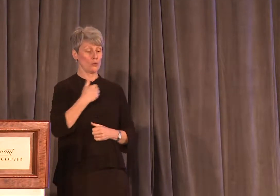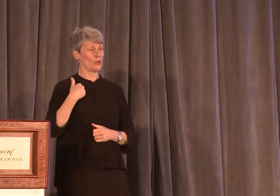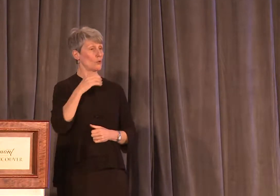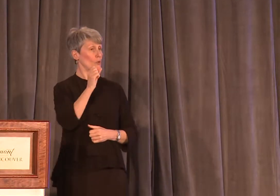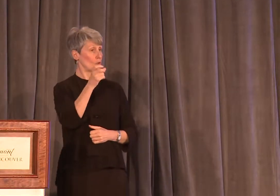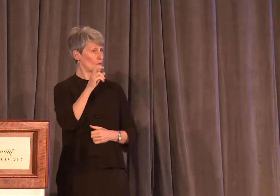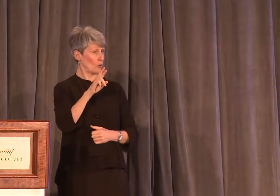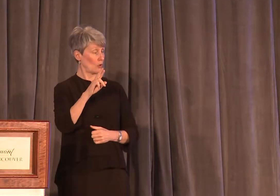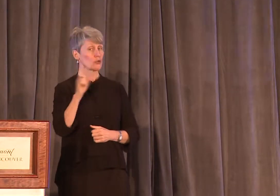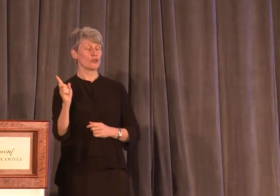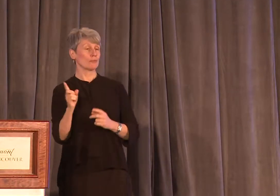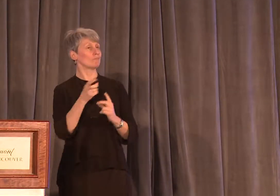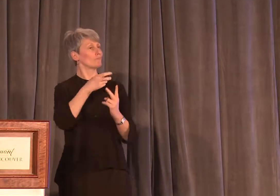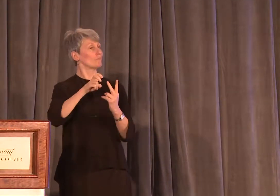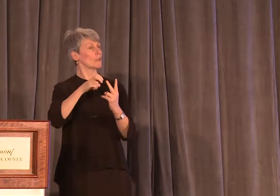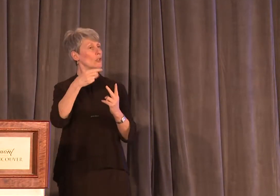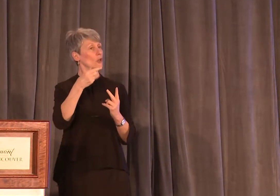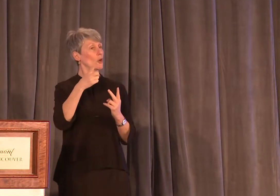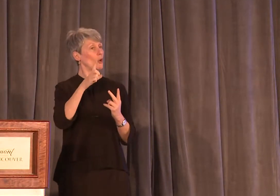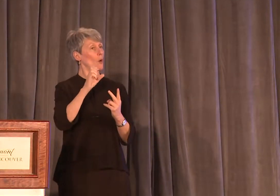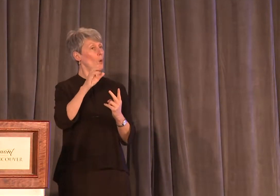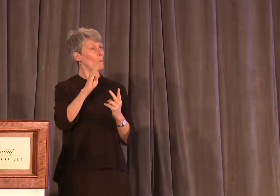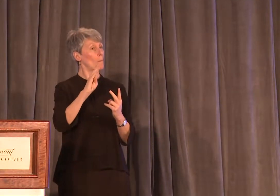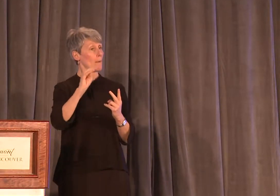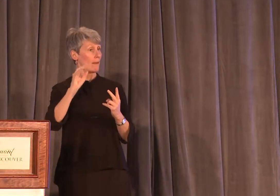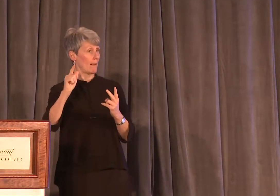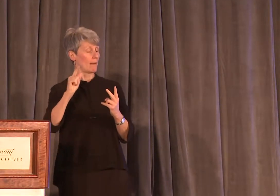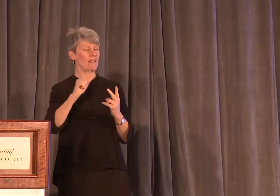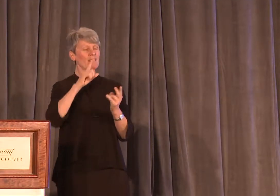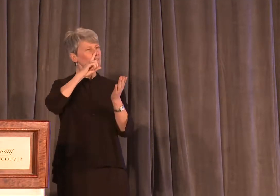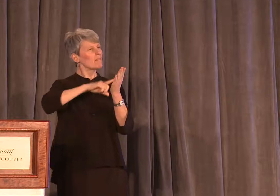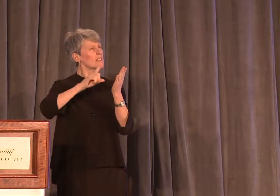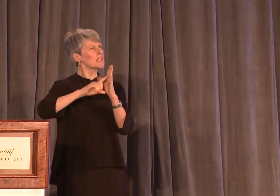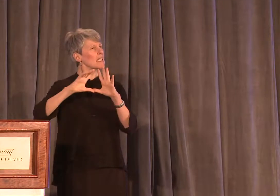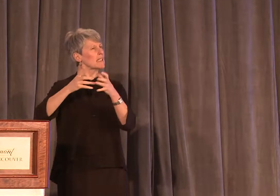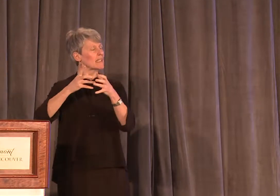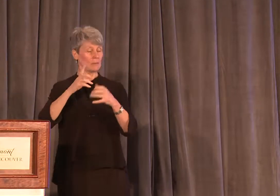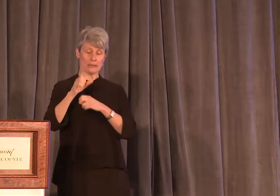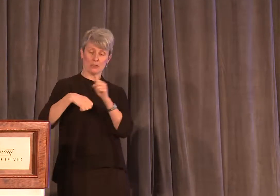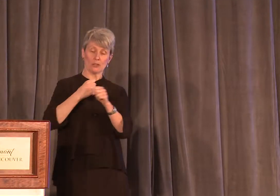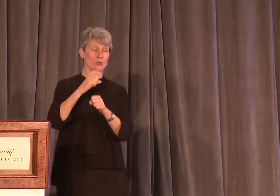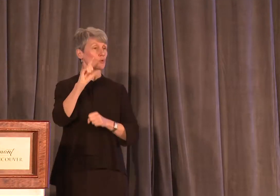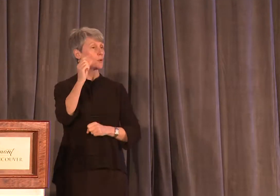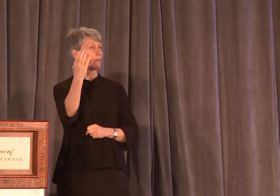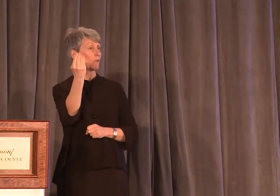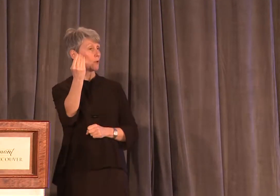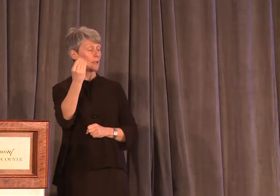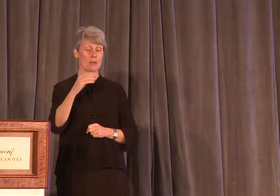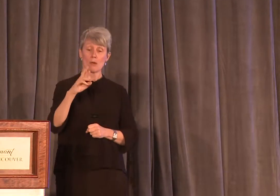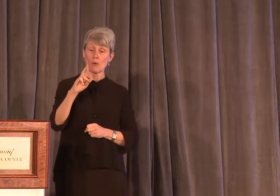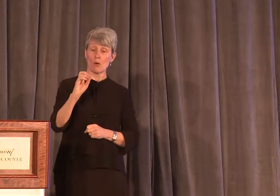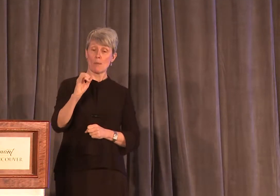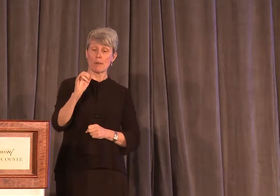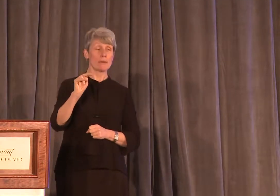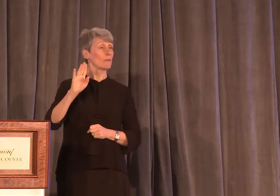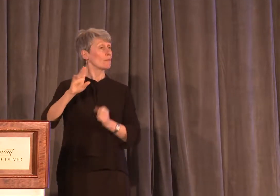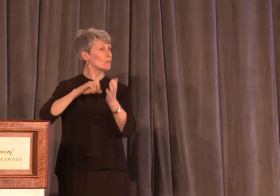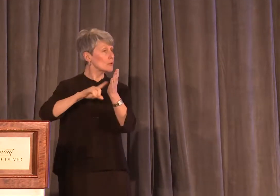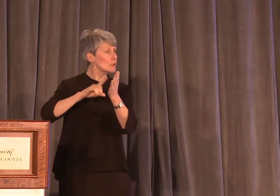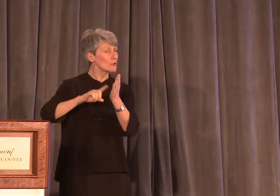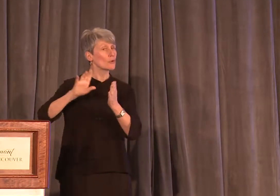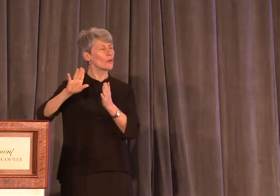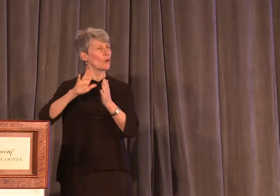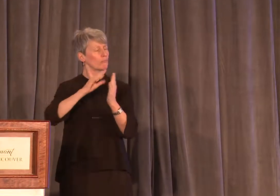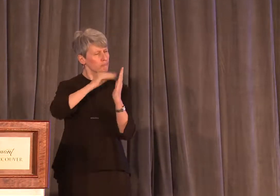joined the Globe and Mail's investigative team in 2014. Robin's research and reporting